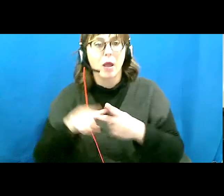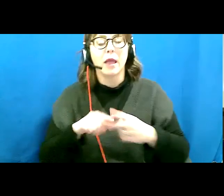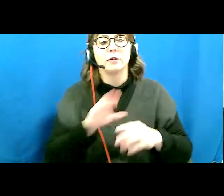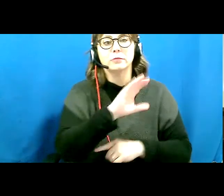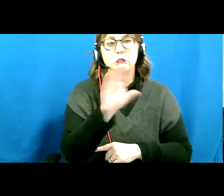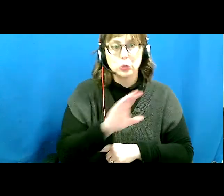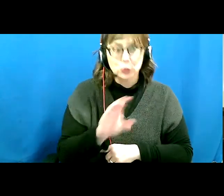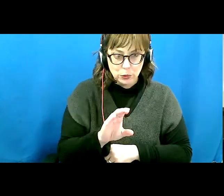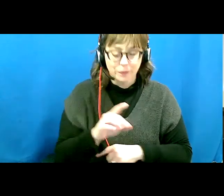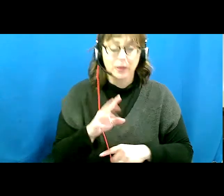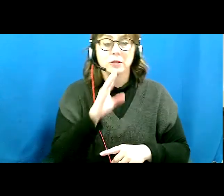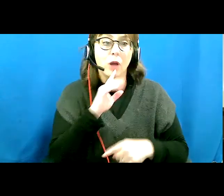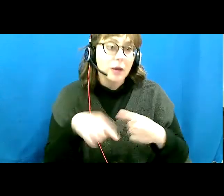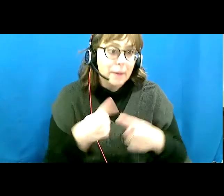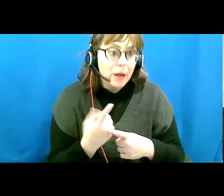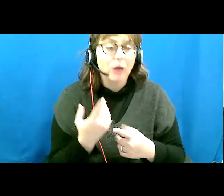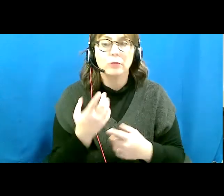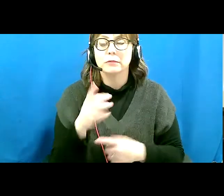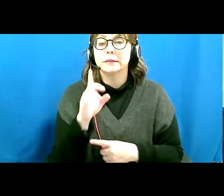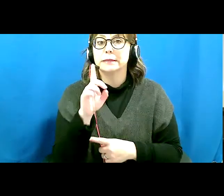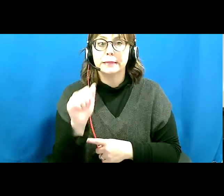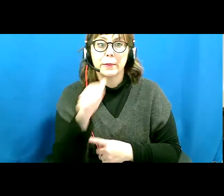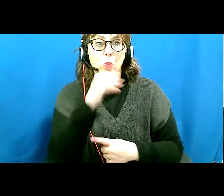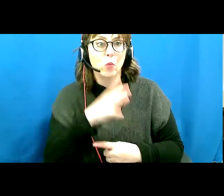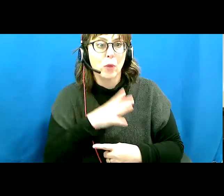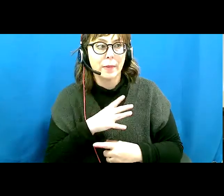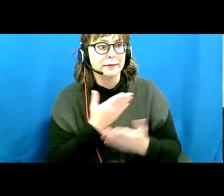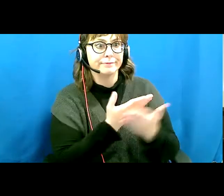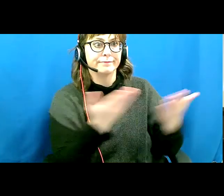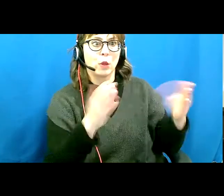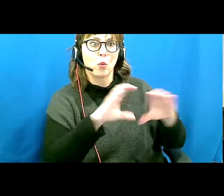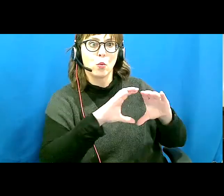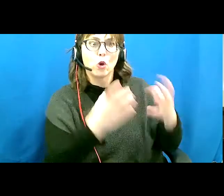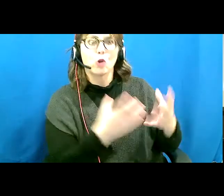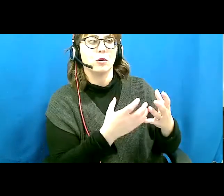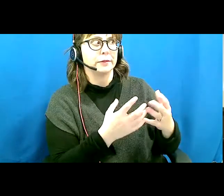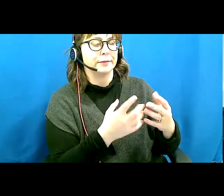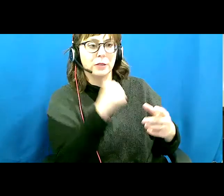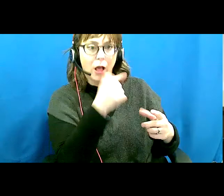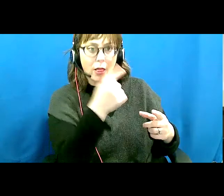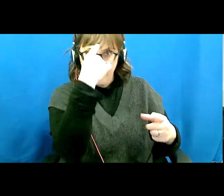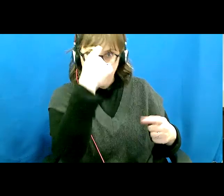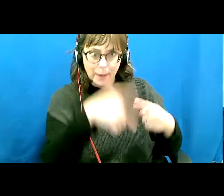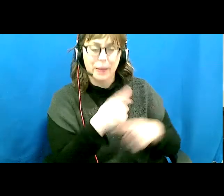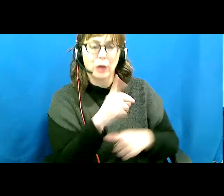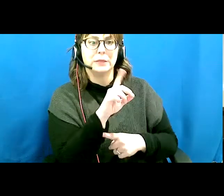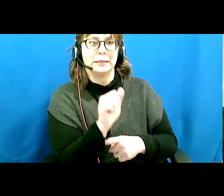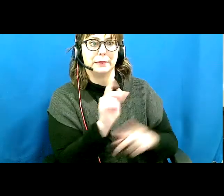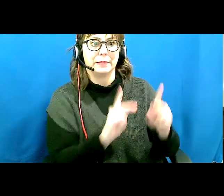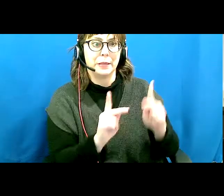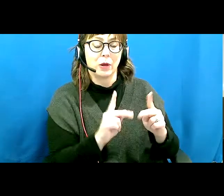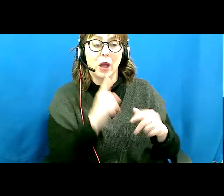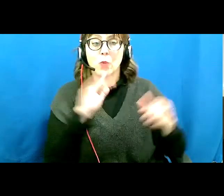and or disabled women in an ableist world. To begin, I would like to introduce the editor of Still Living the Edges, Diane Dredger.